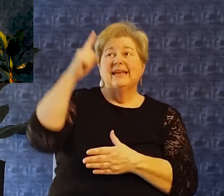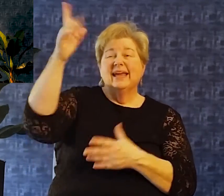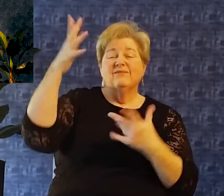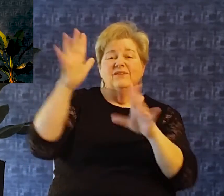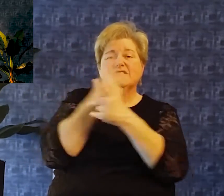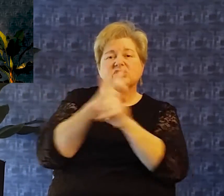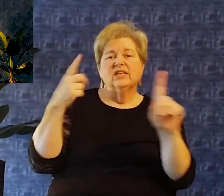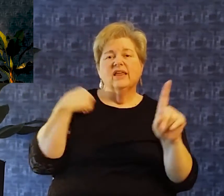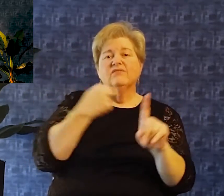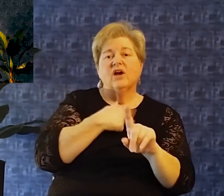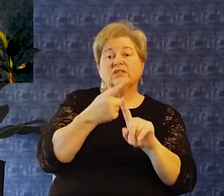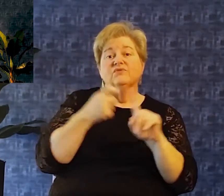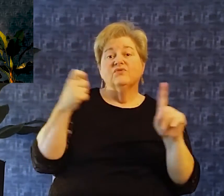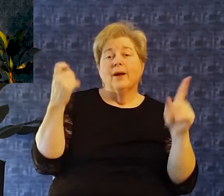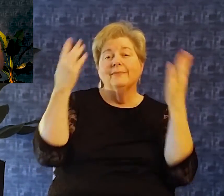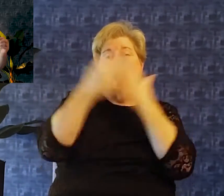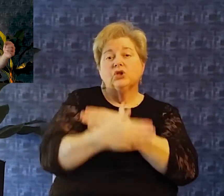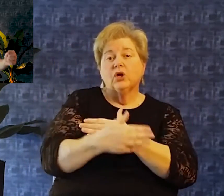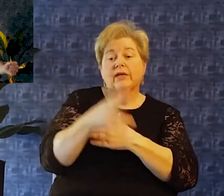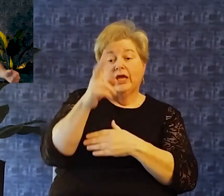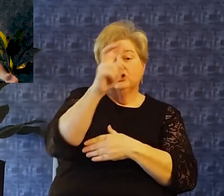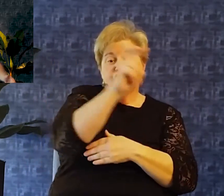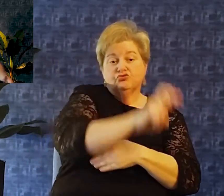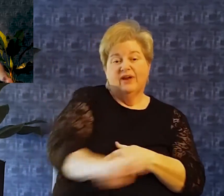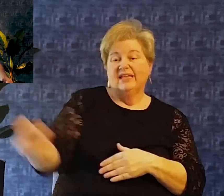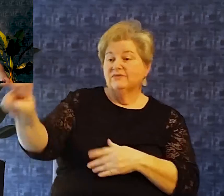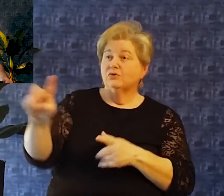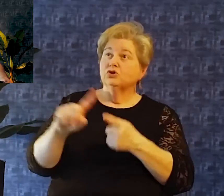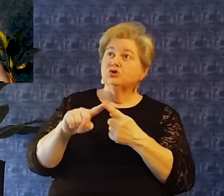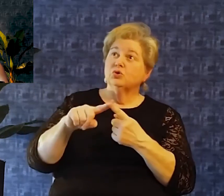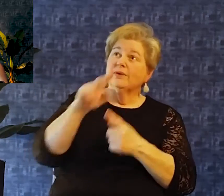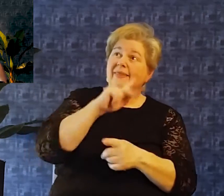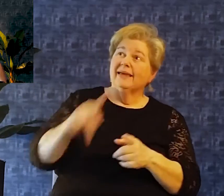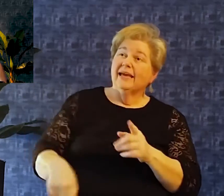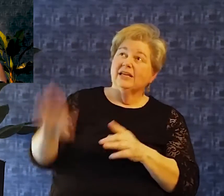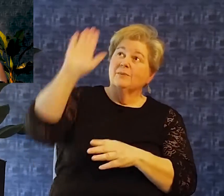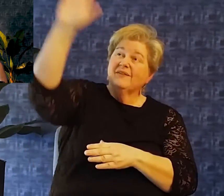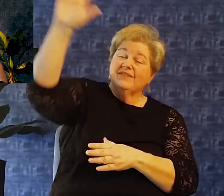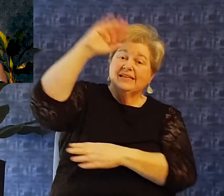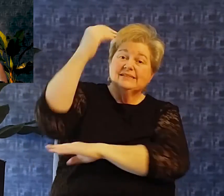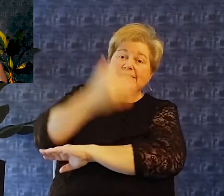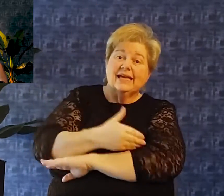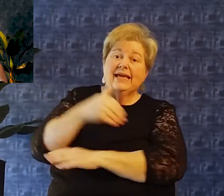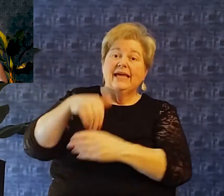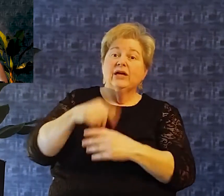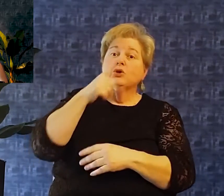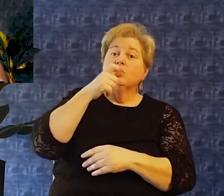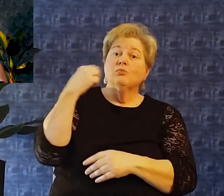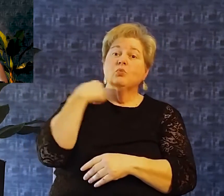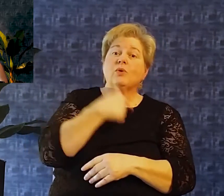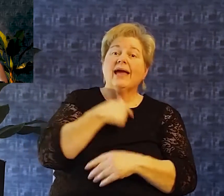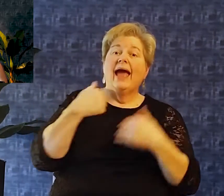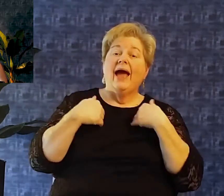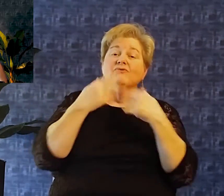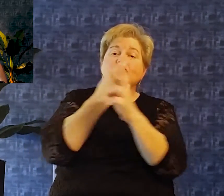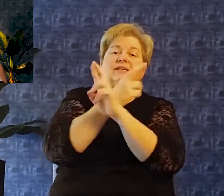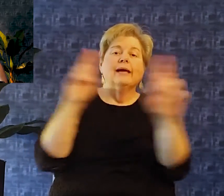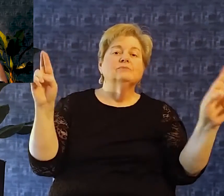In whom we have redemption And paul adds this phrase the forgiveness of